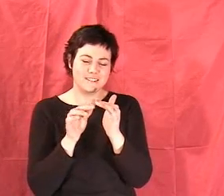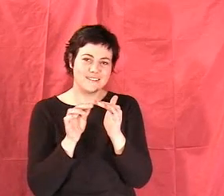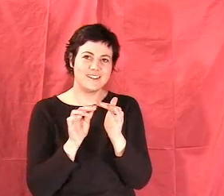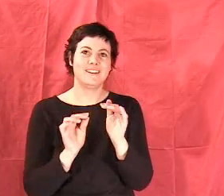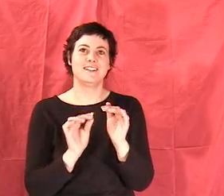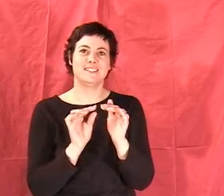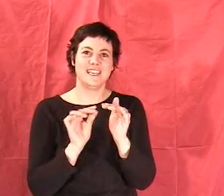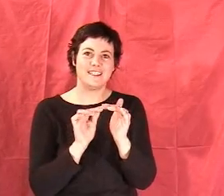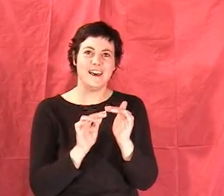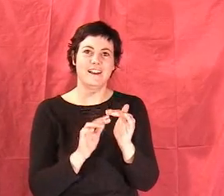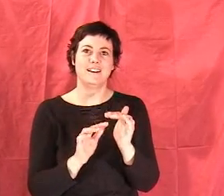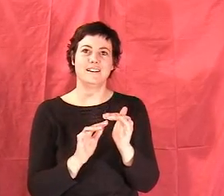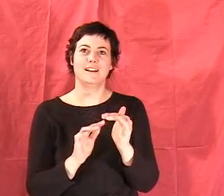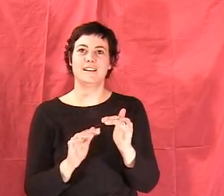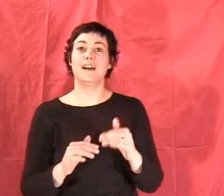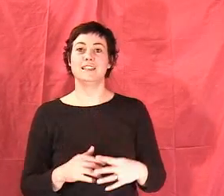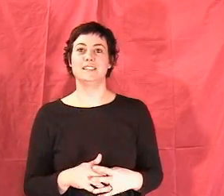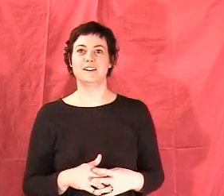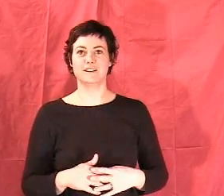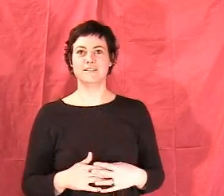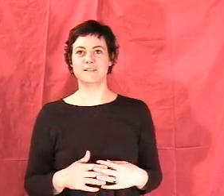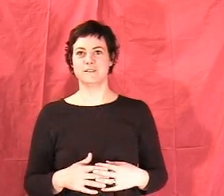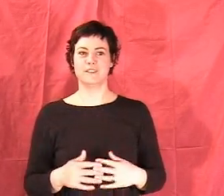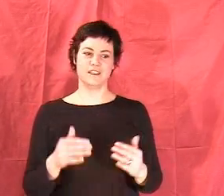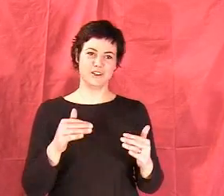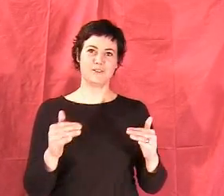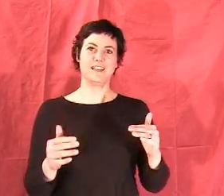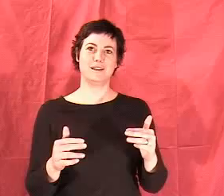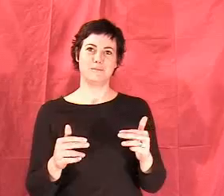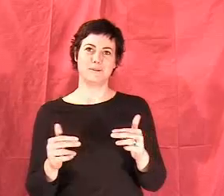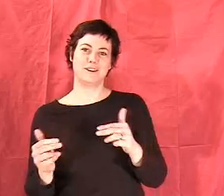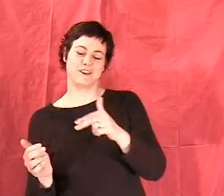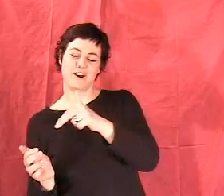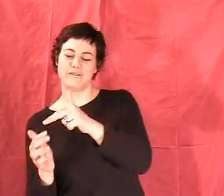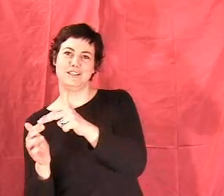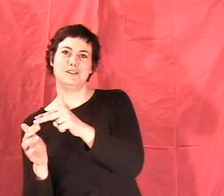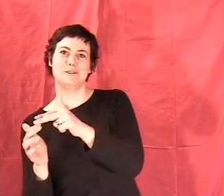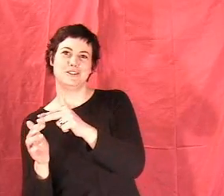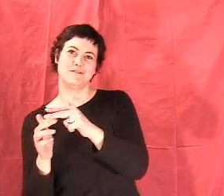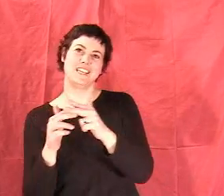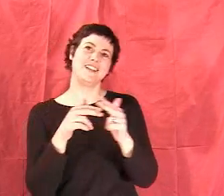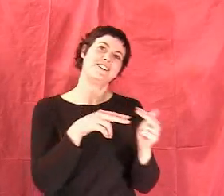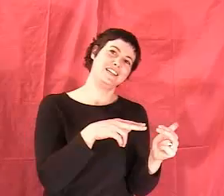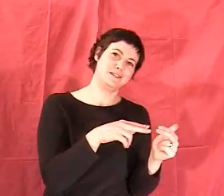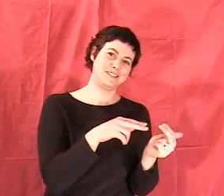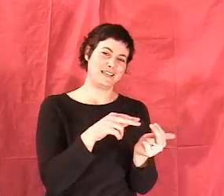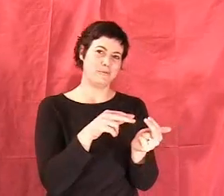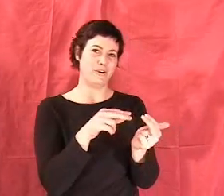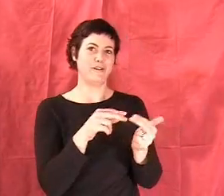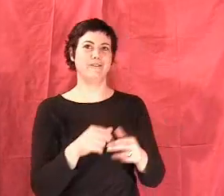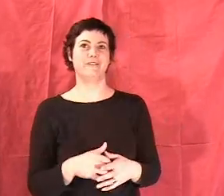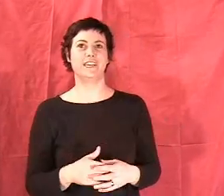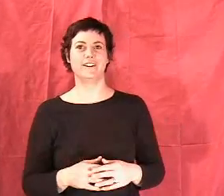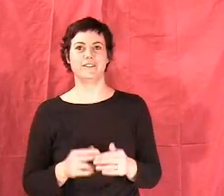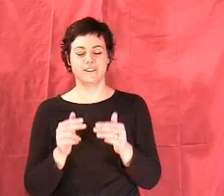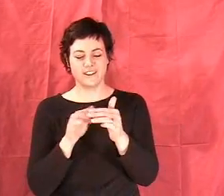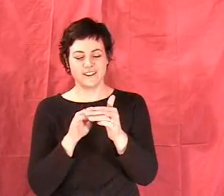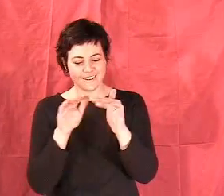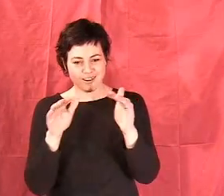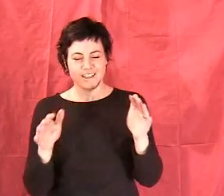take that a lot easier. Then you don't end up carving too much over here and end up taking more off over here. In